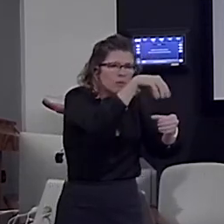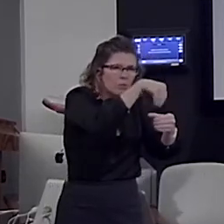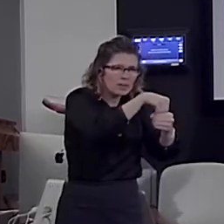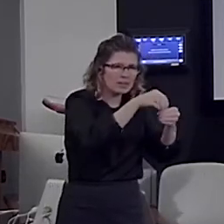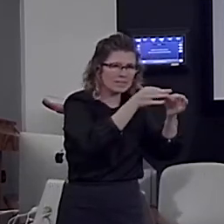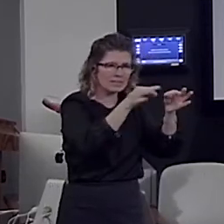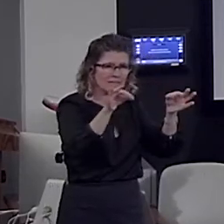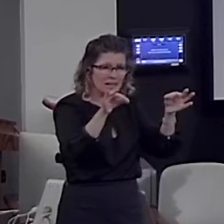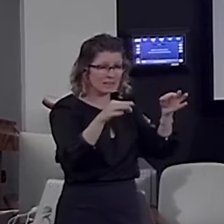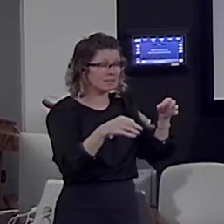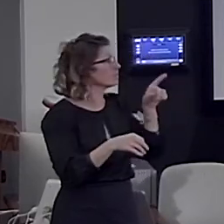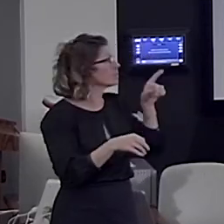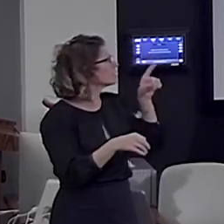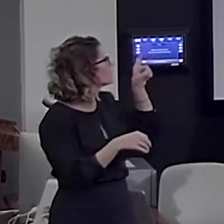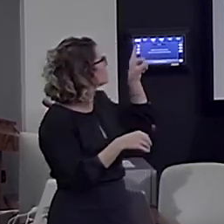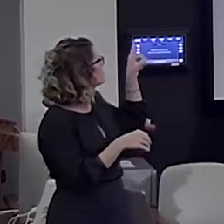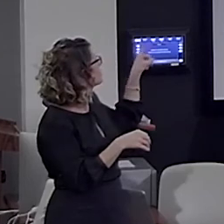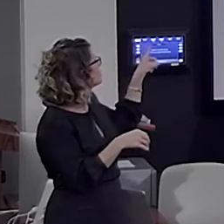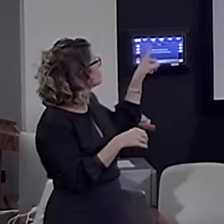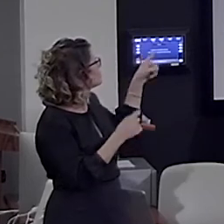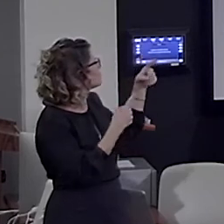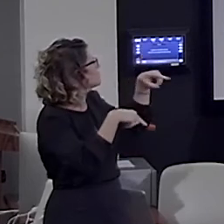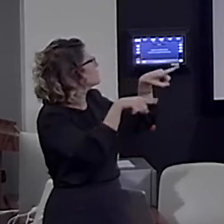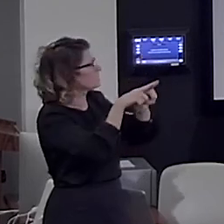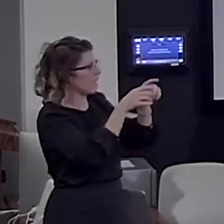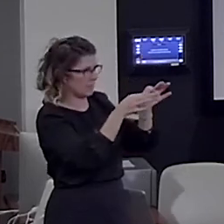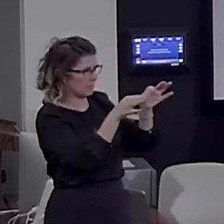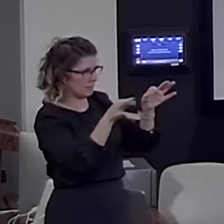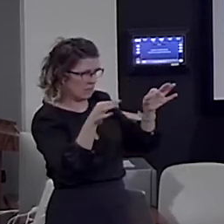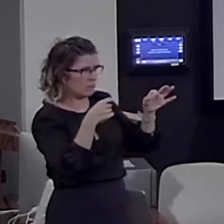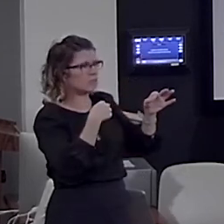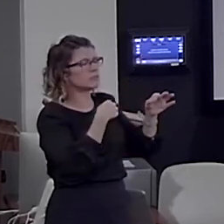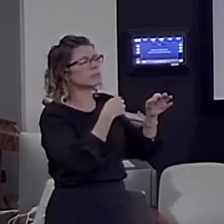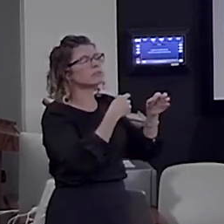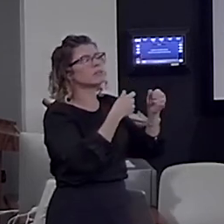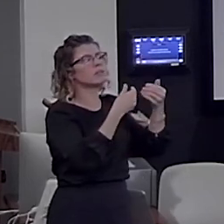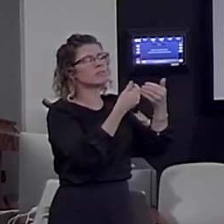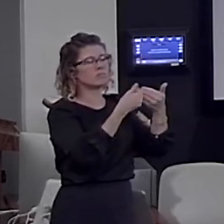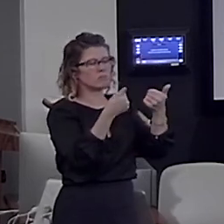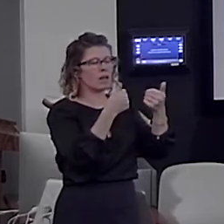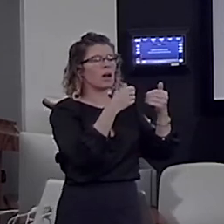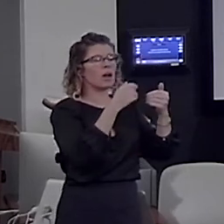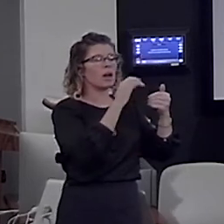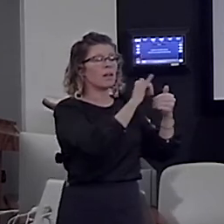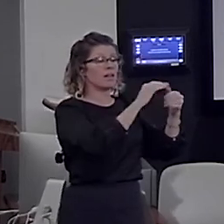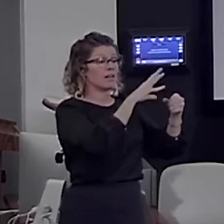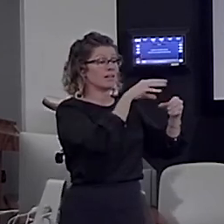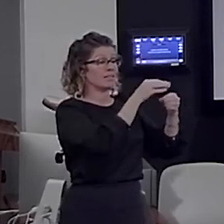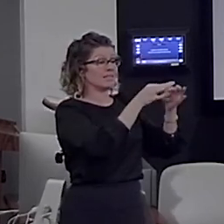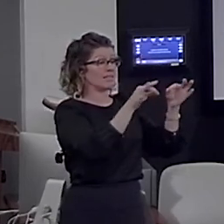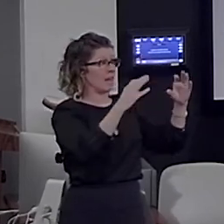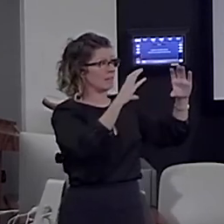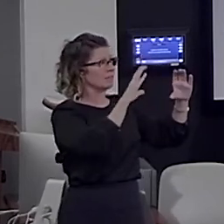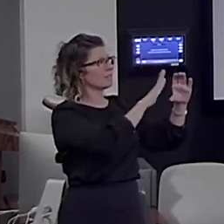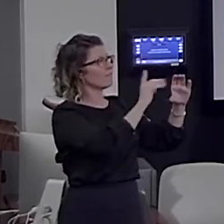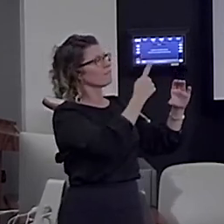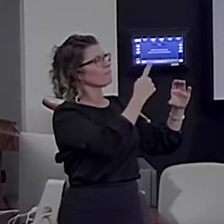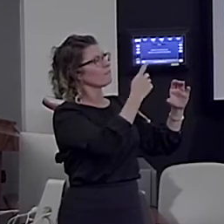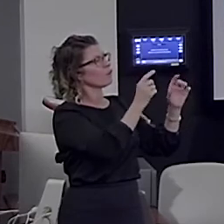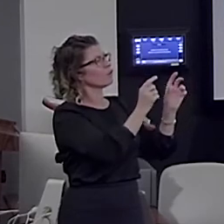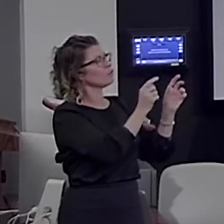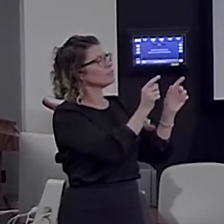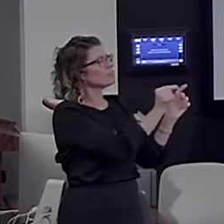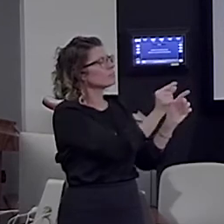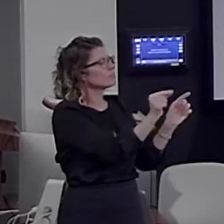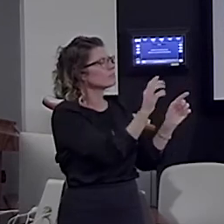very same sentences. They've been sorted, but now sorted by the size of the first constituent. So, this could be Bill Gates or the doctor.